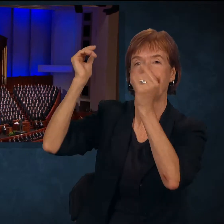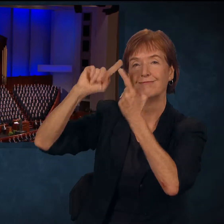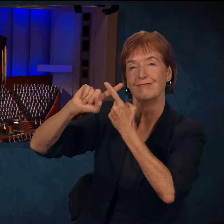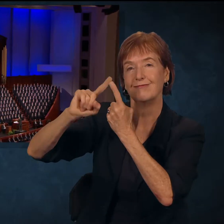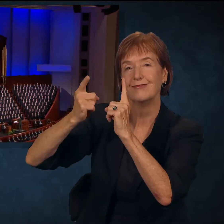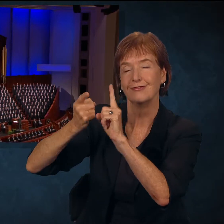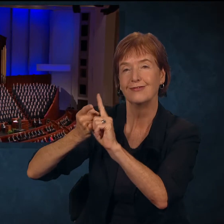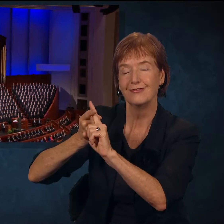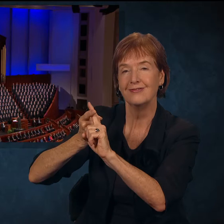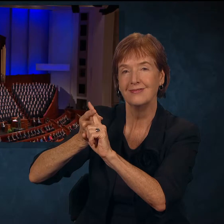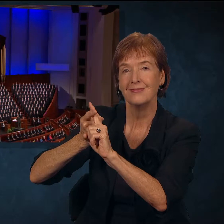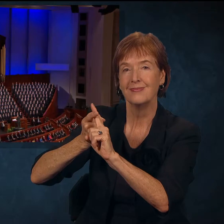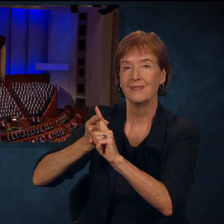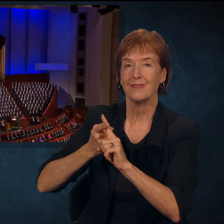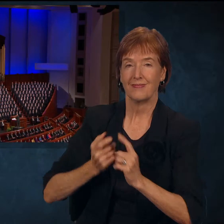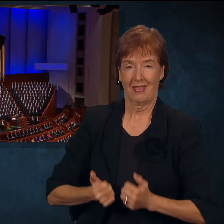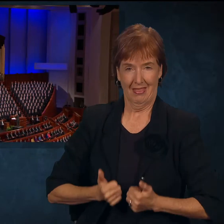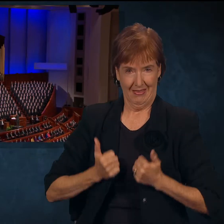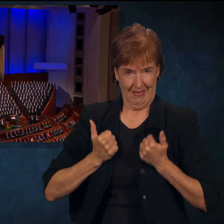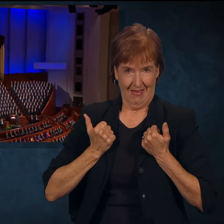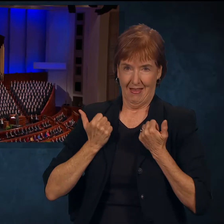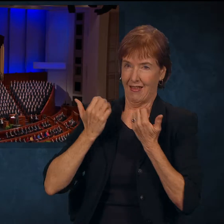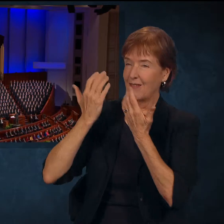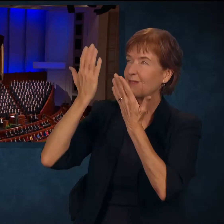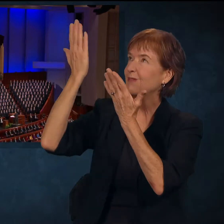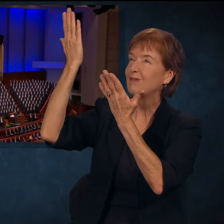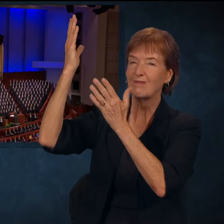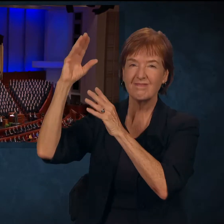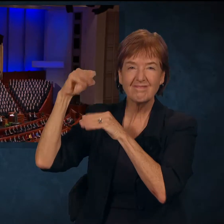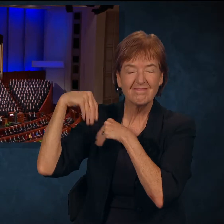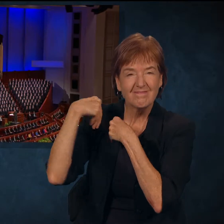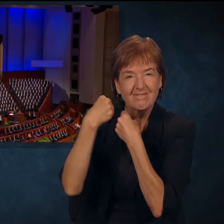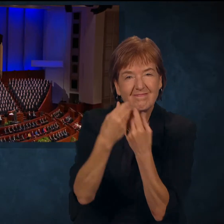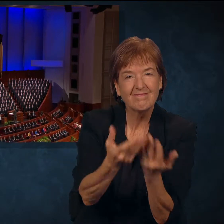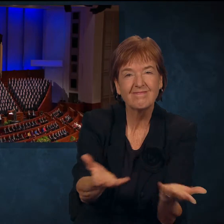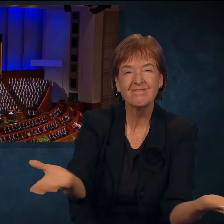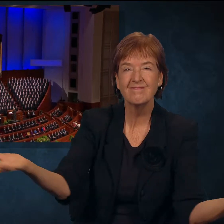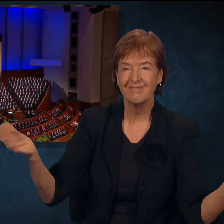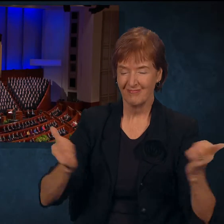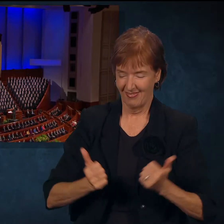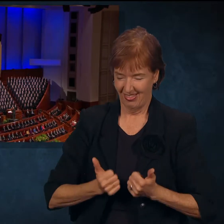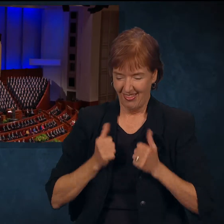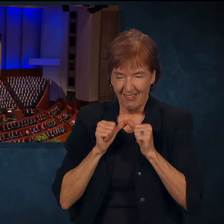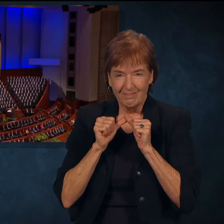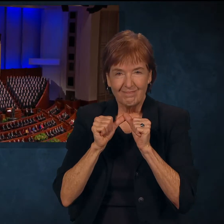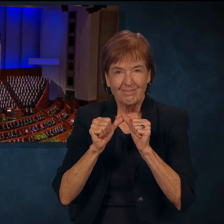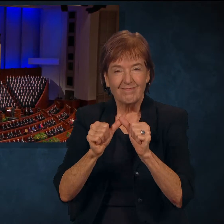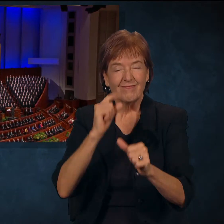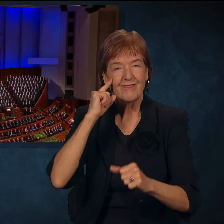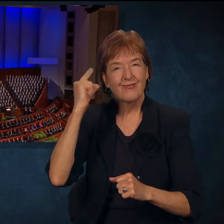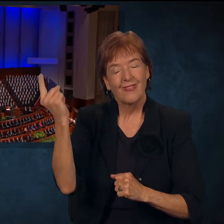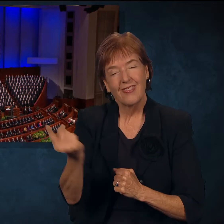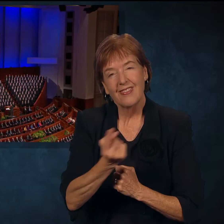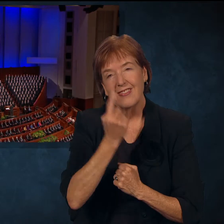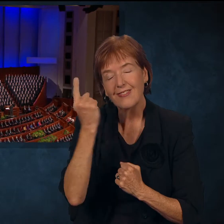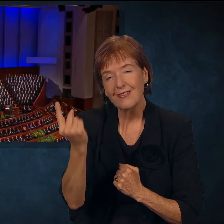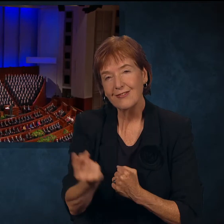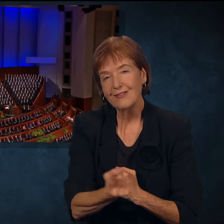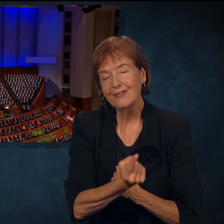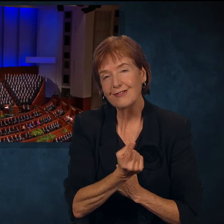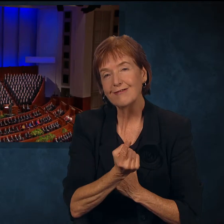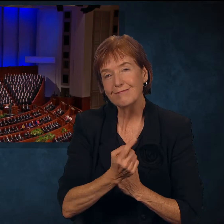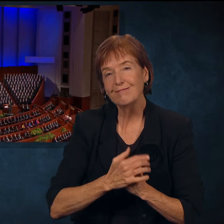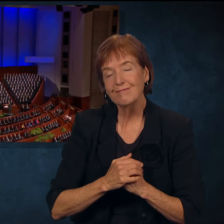friend, Thou art life, there is no end.